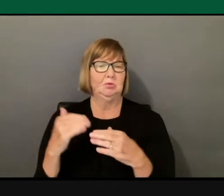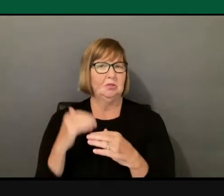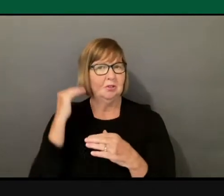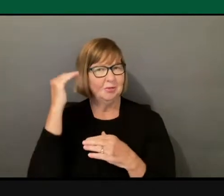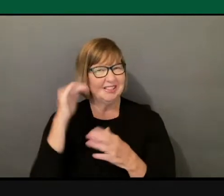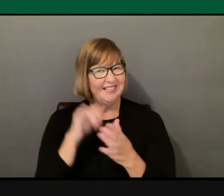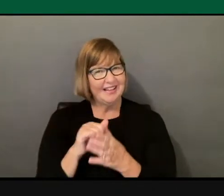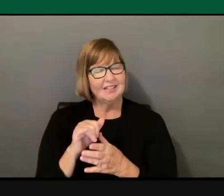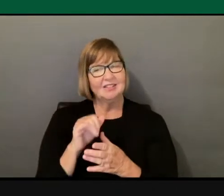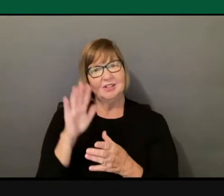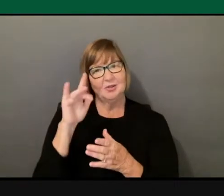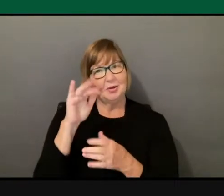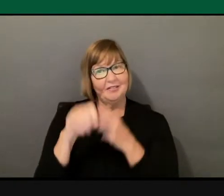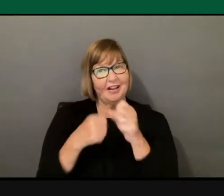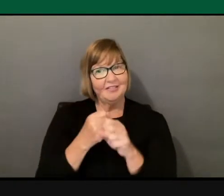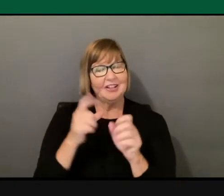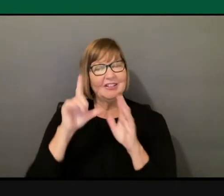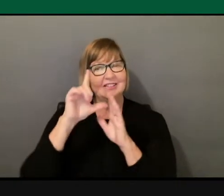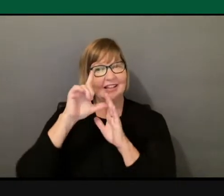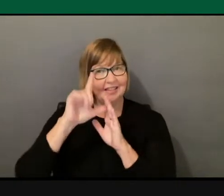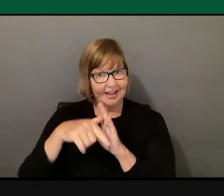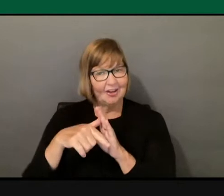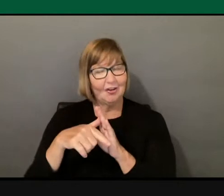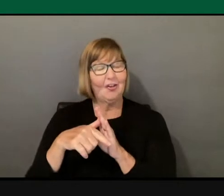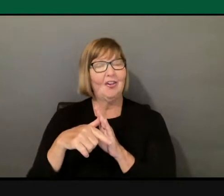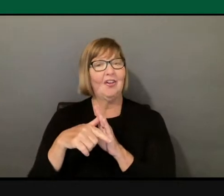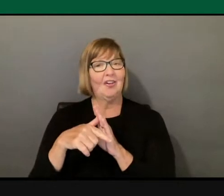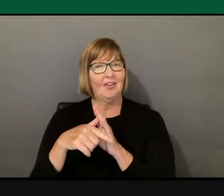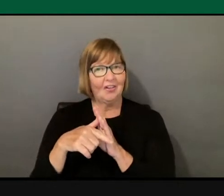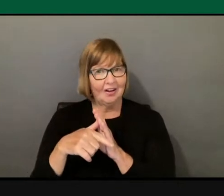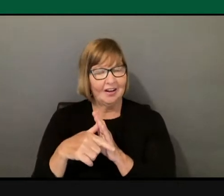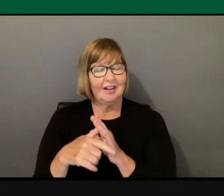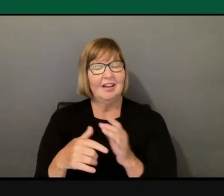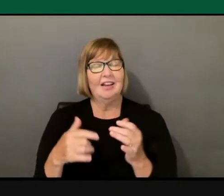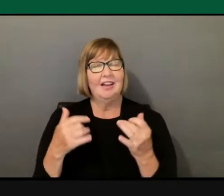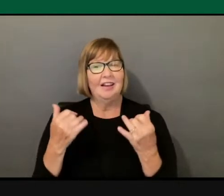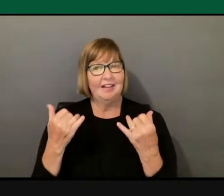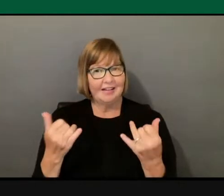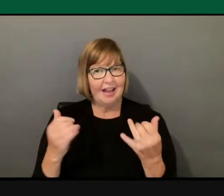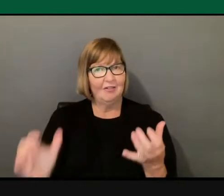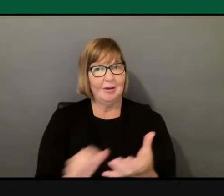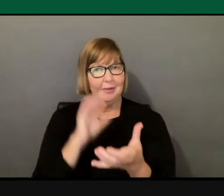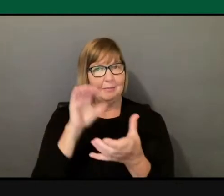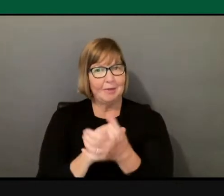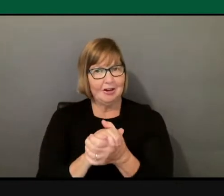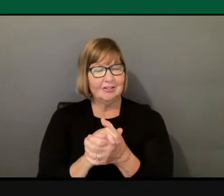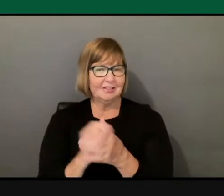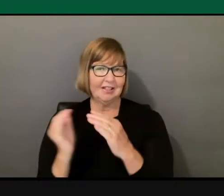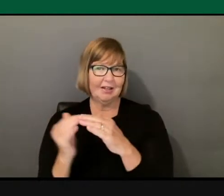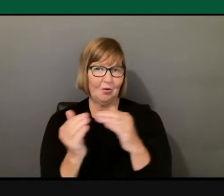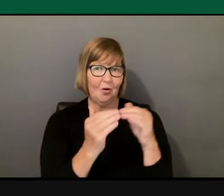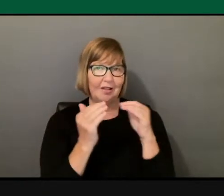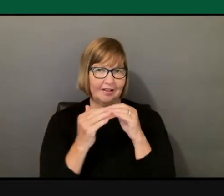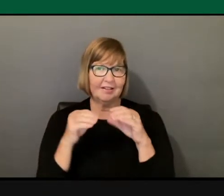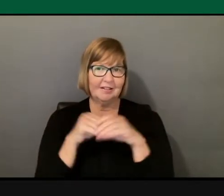years later, barely a generation, we now have marriage equality in our country.